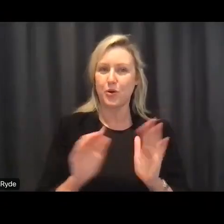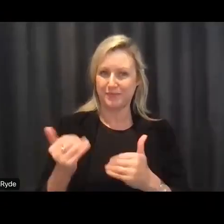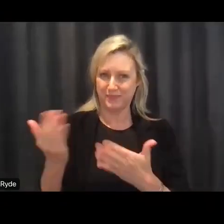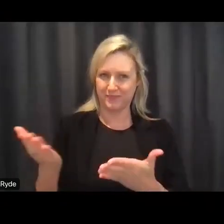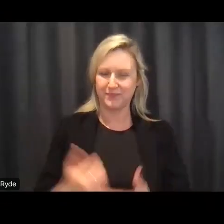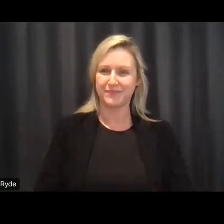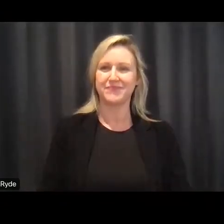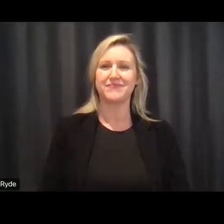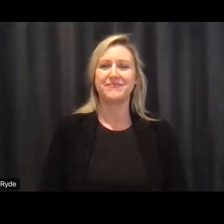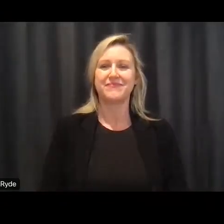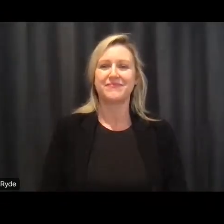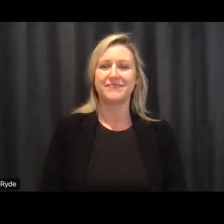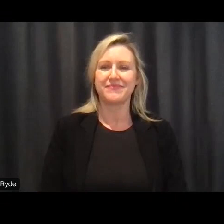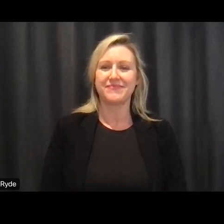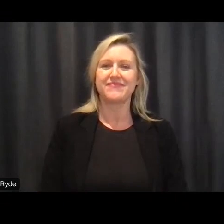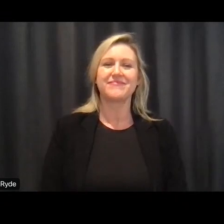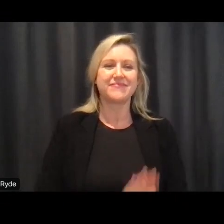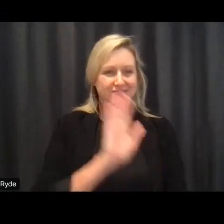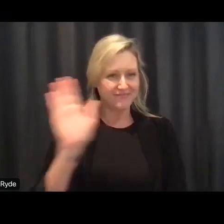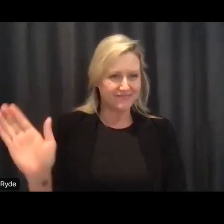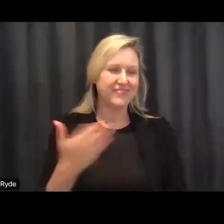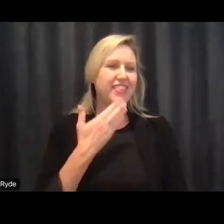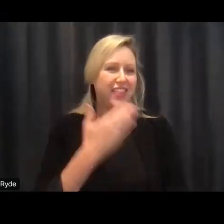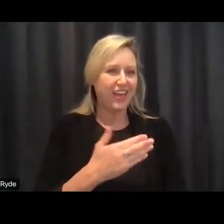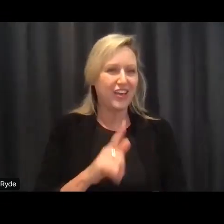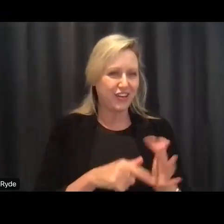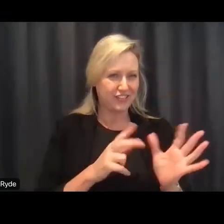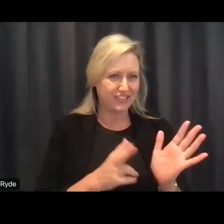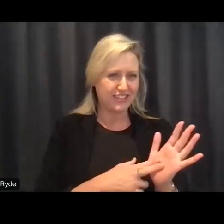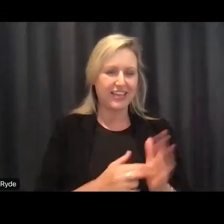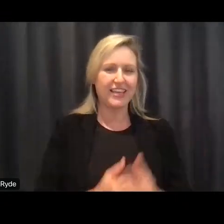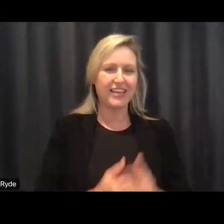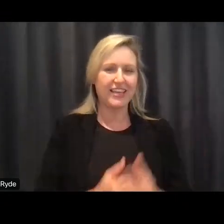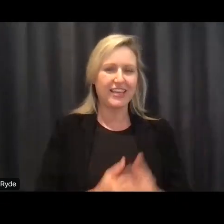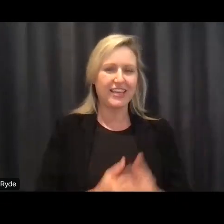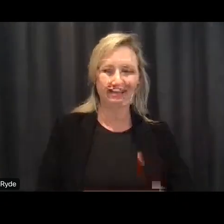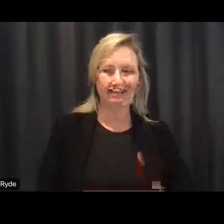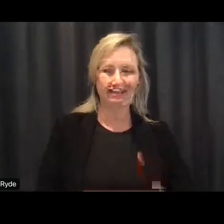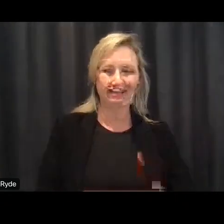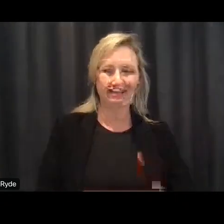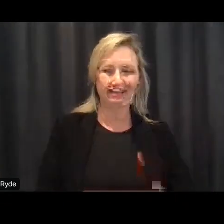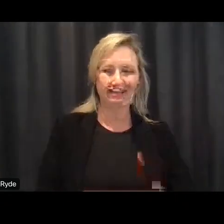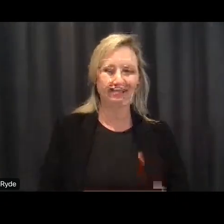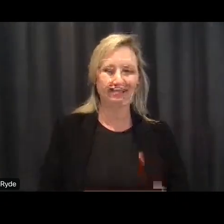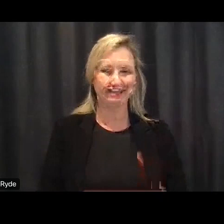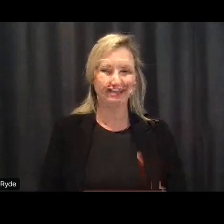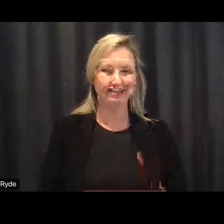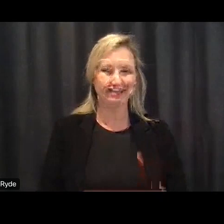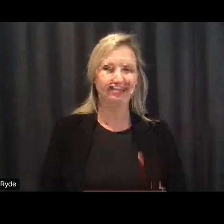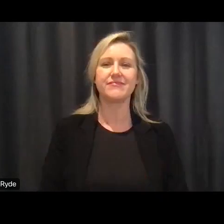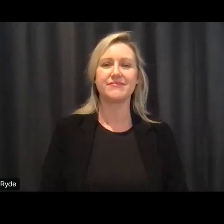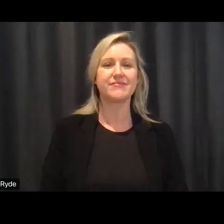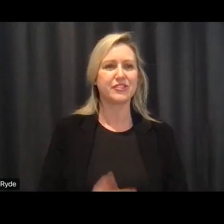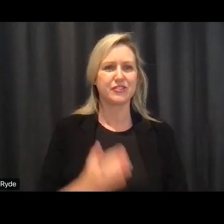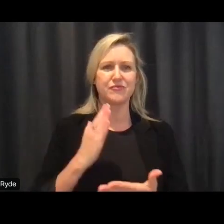oh thank you very much jean and um i just wanted to say jean that uh this this occasion this